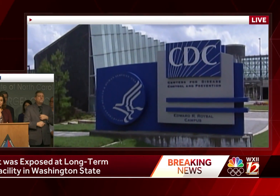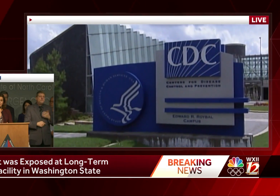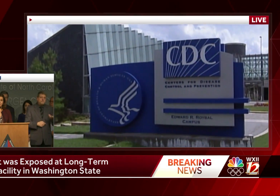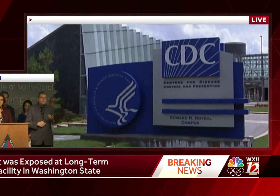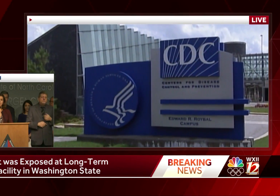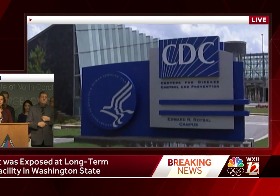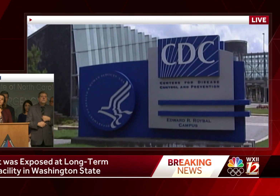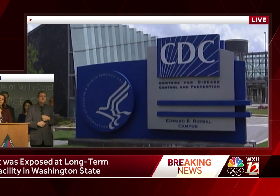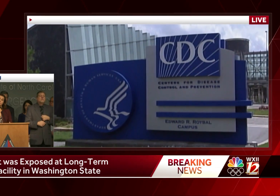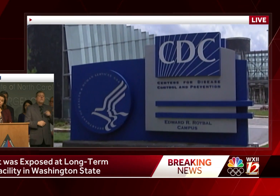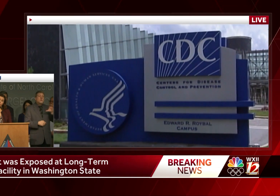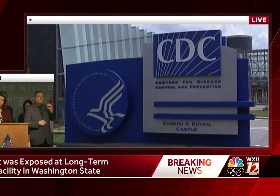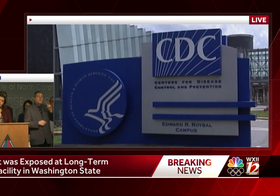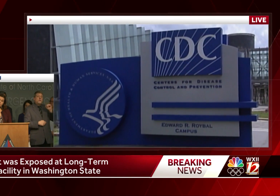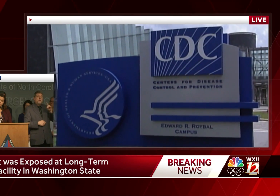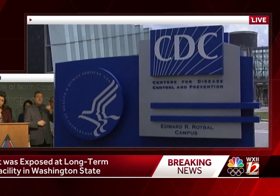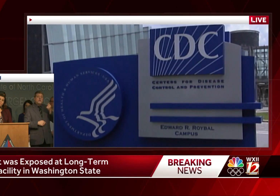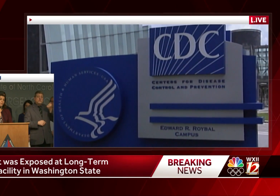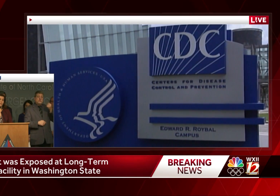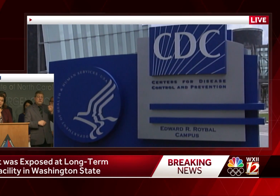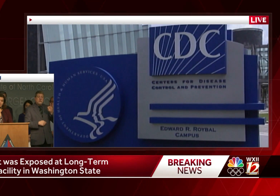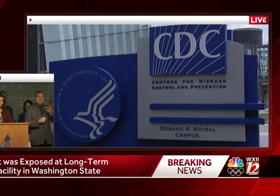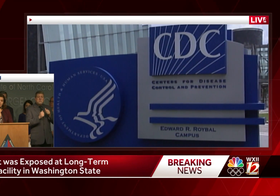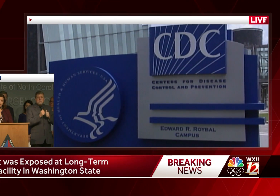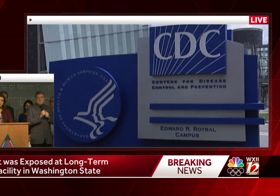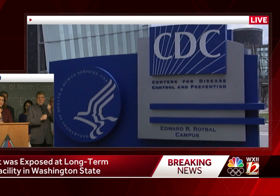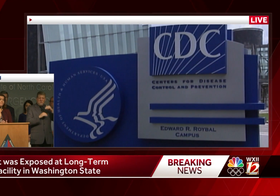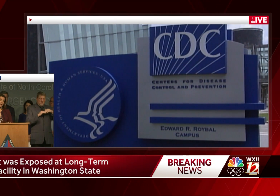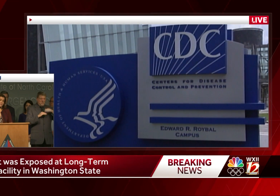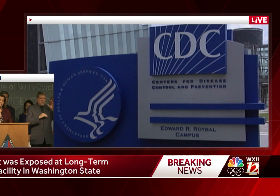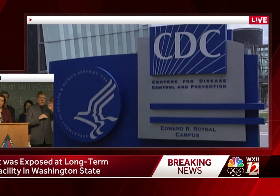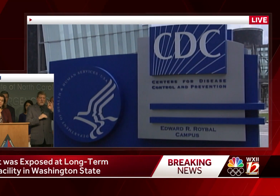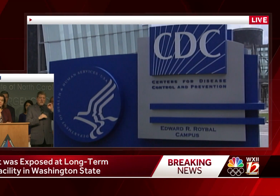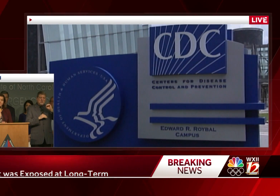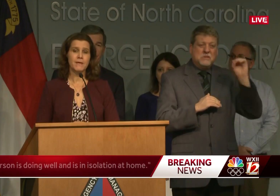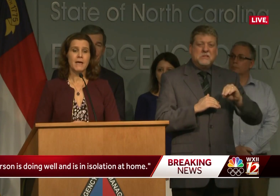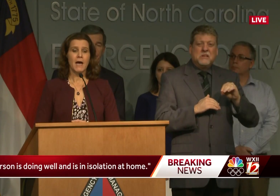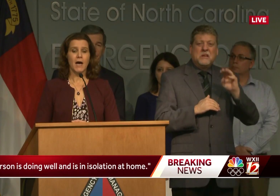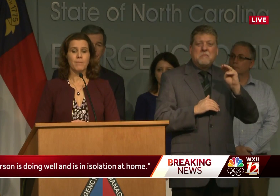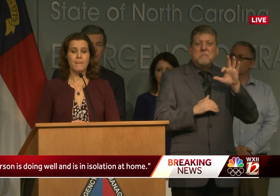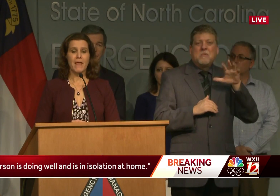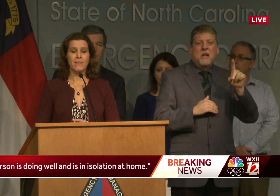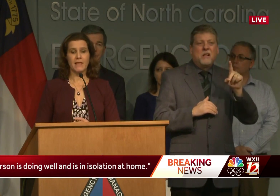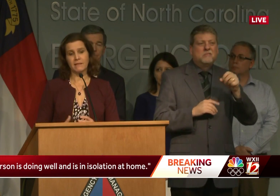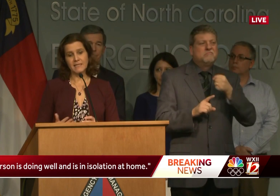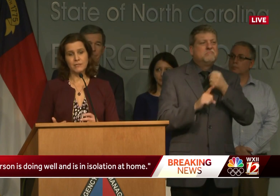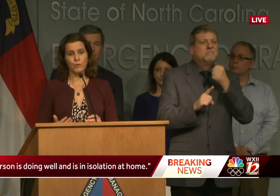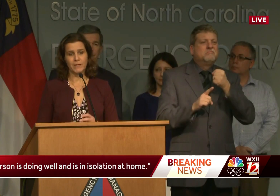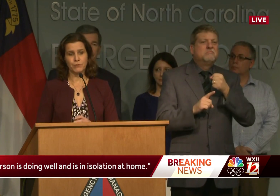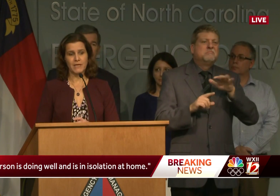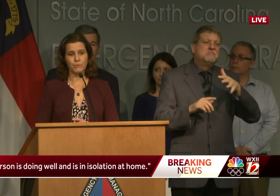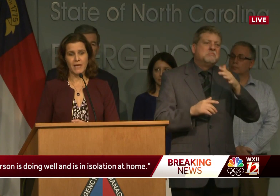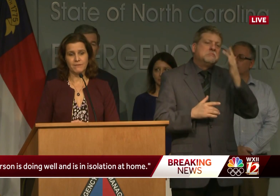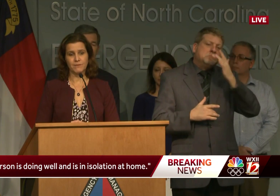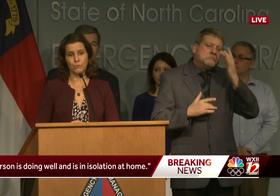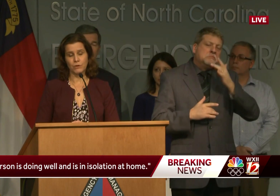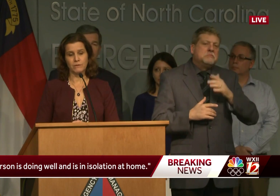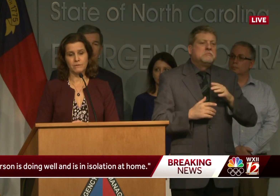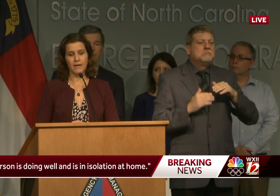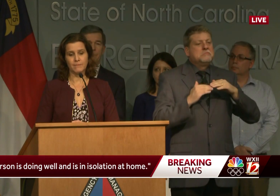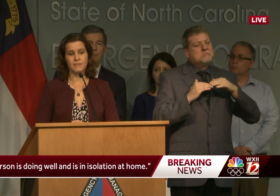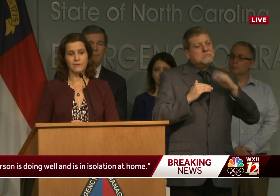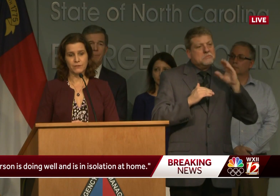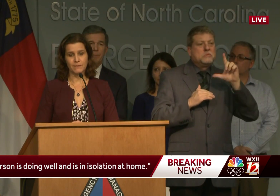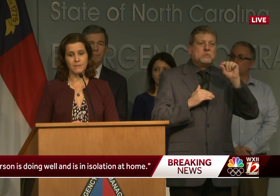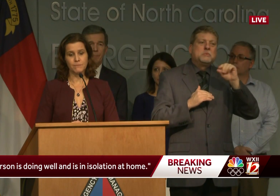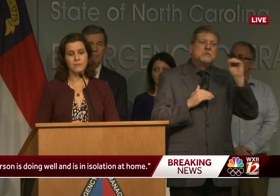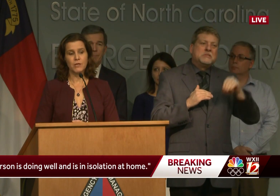COVID-19, the vast majority of people, more than 80%, have mild symptoms, and then less than 20% would have some more